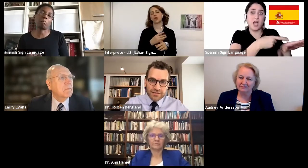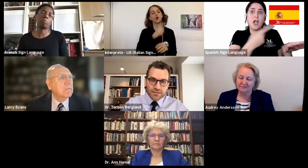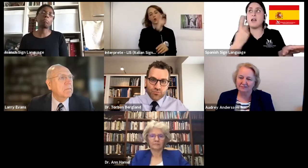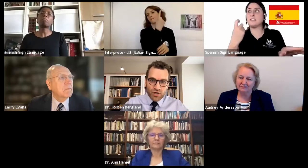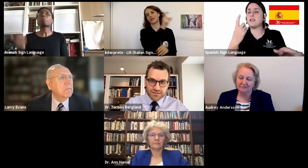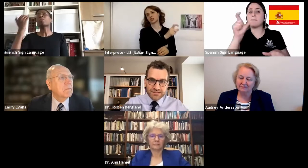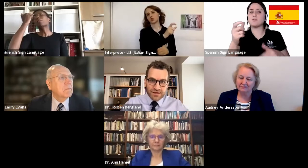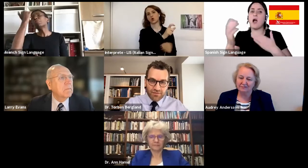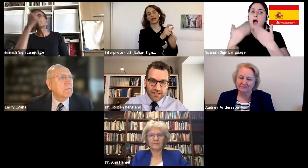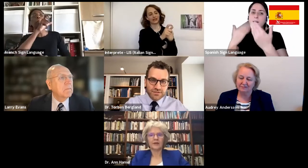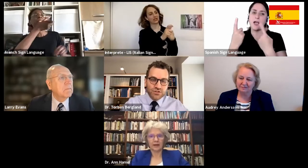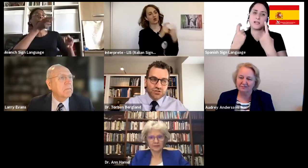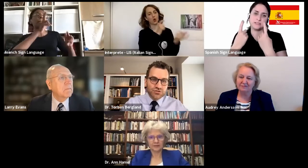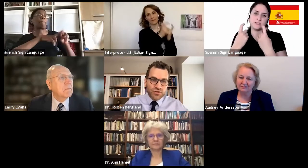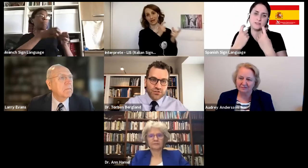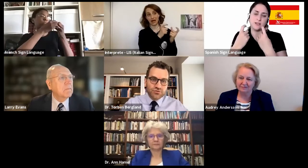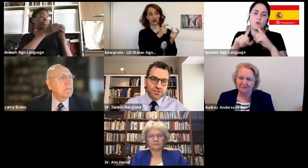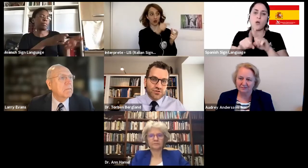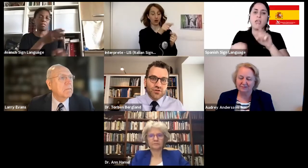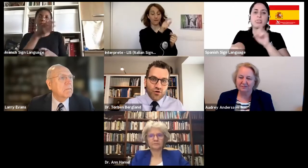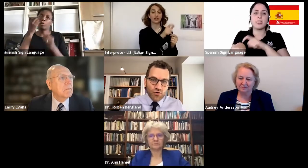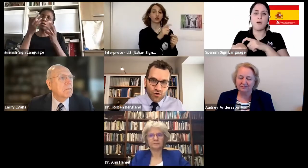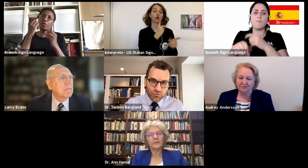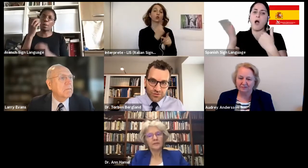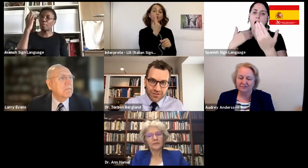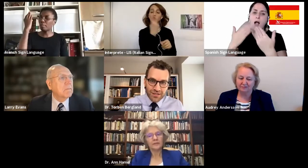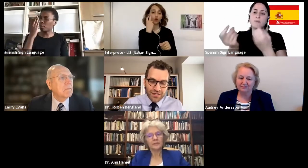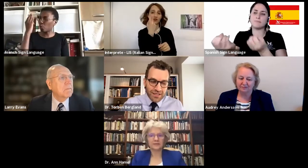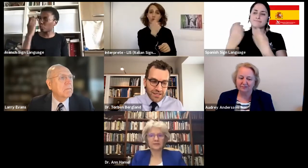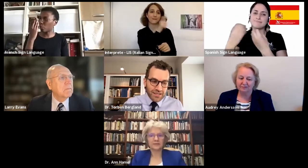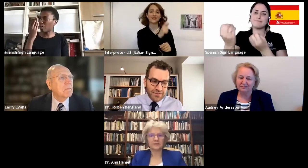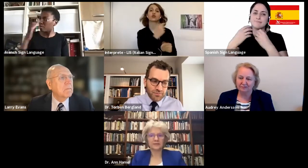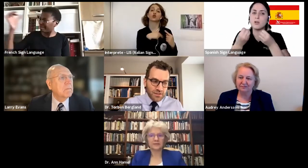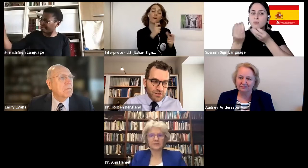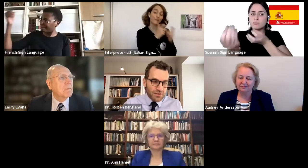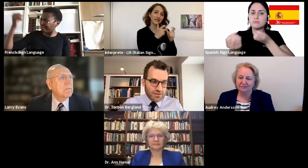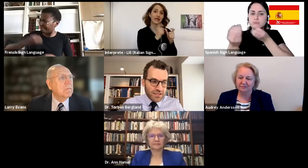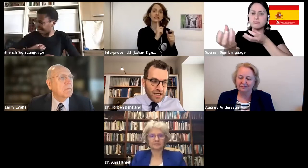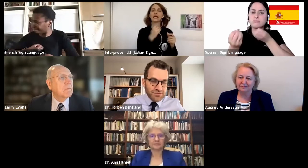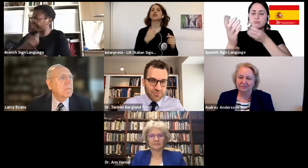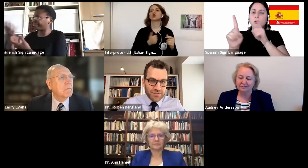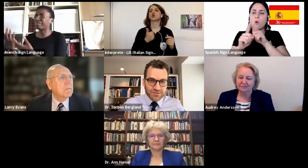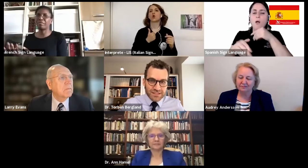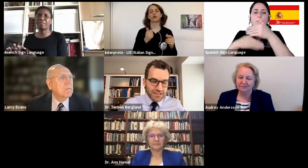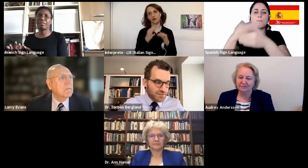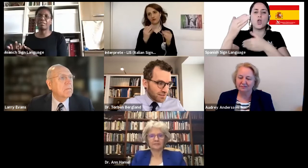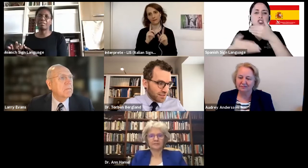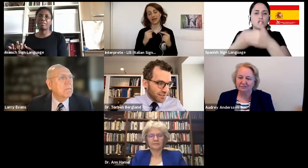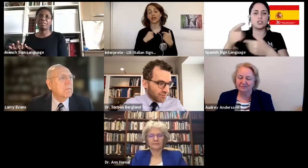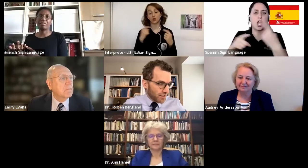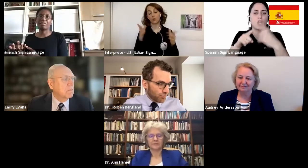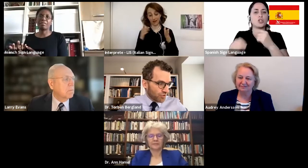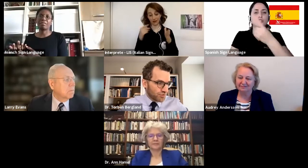connecting, processing things, not just trying to do this on our own. Like I've sometimes said,